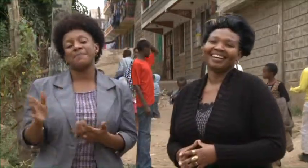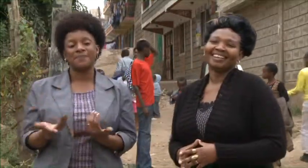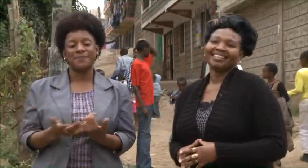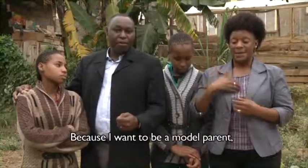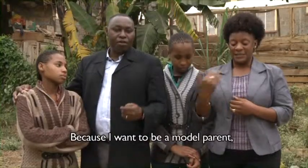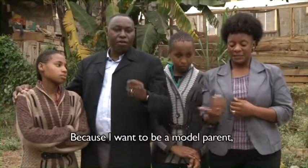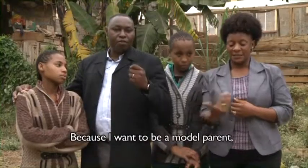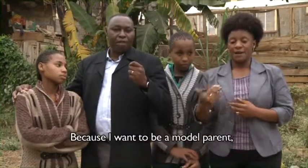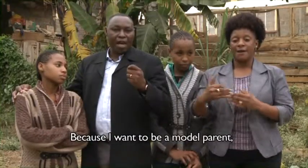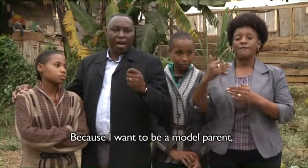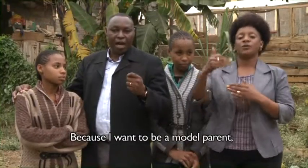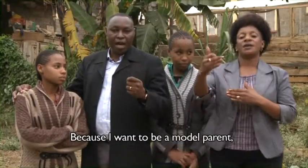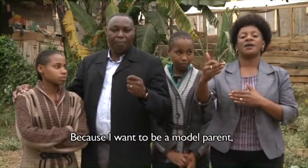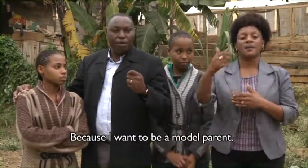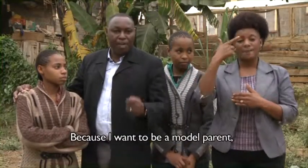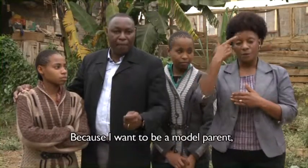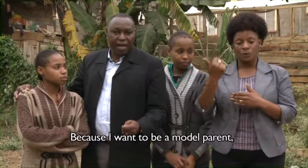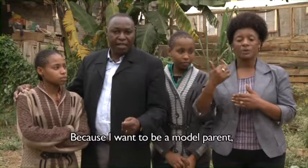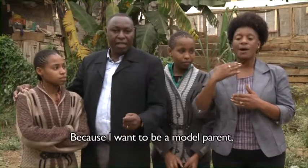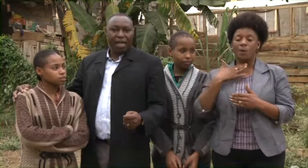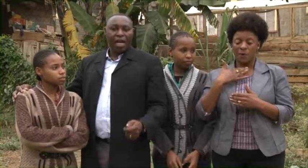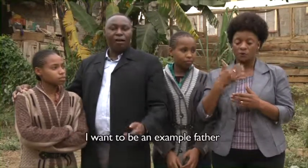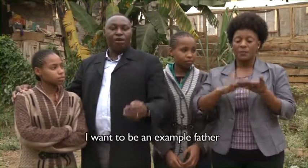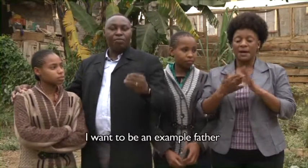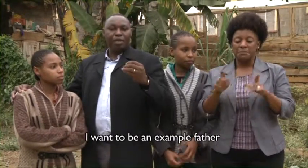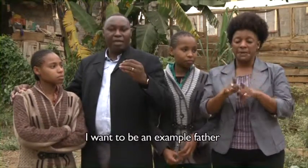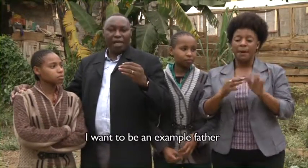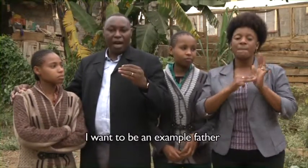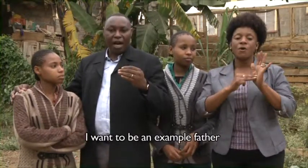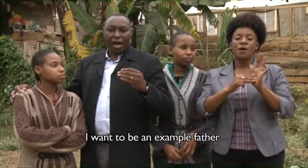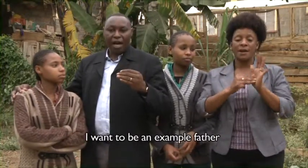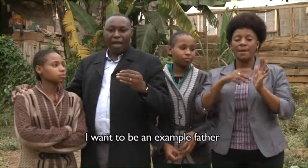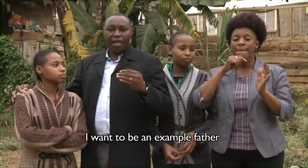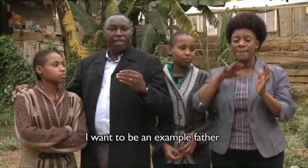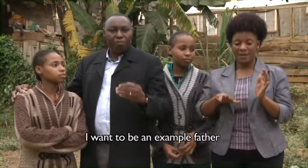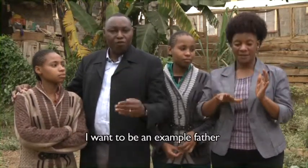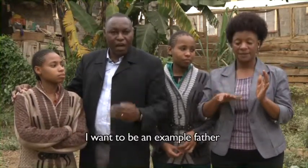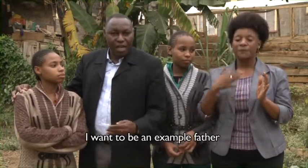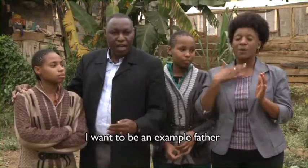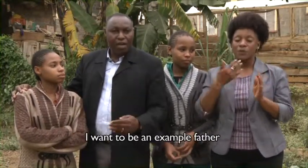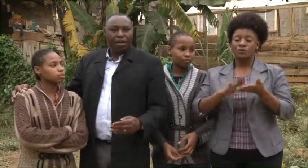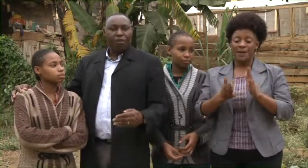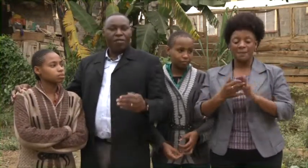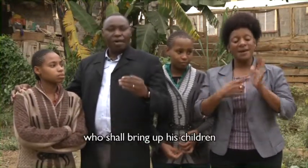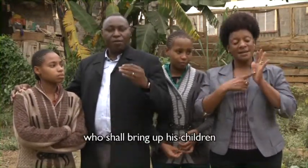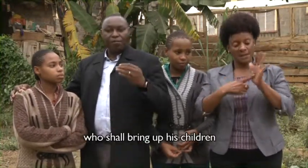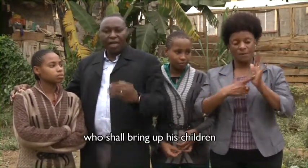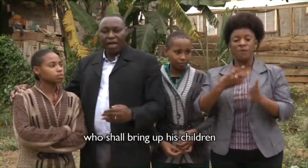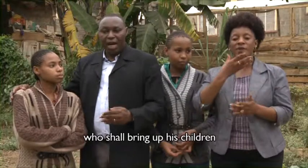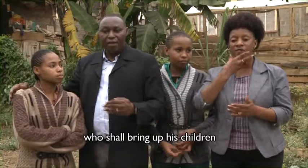Because I want to be a model parent. I want to be an example father who shall bring up